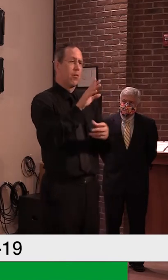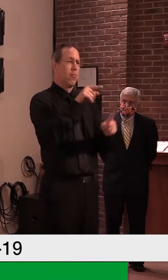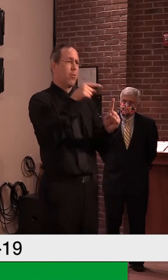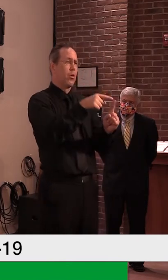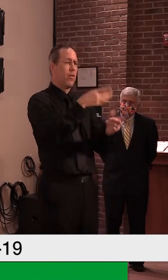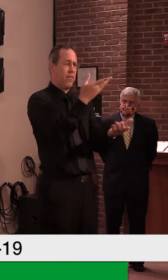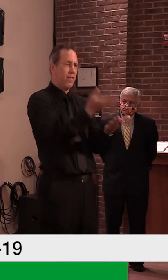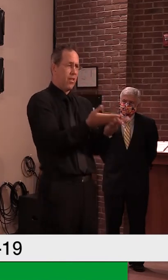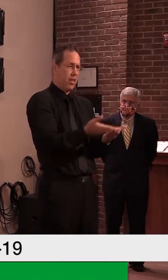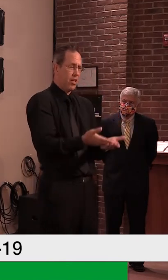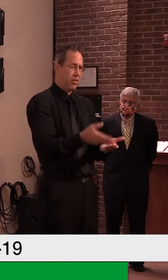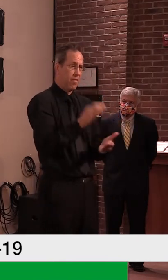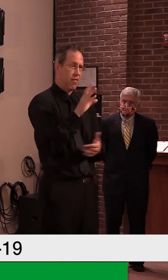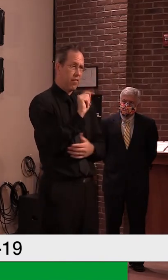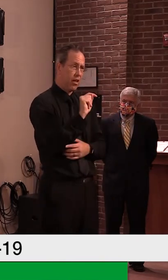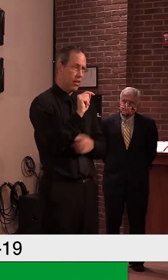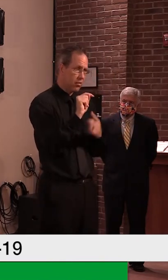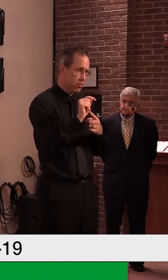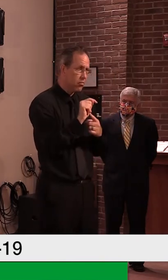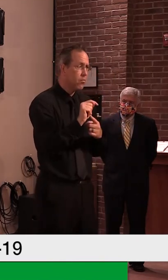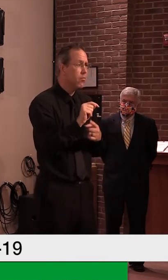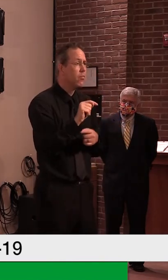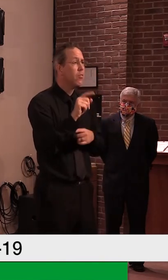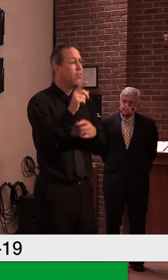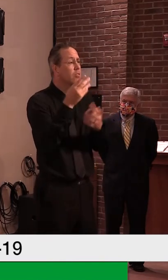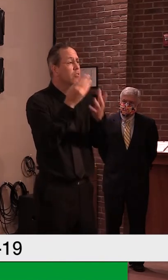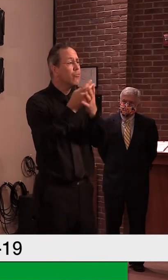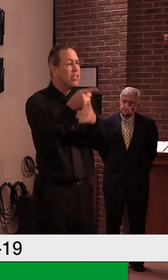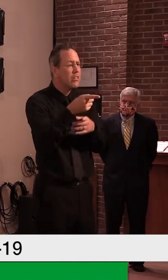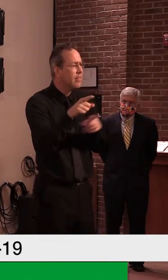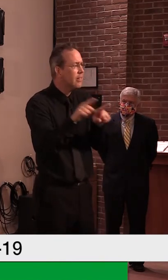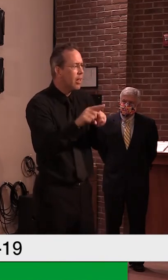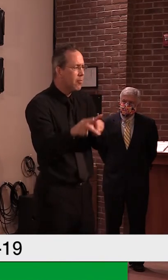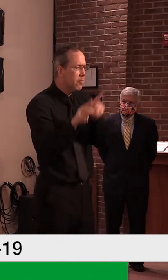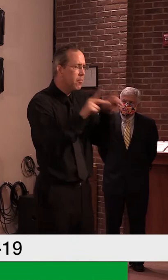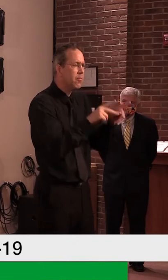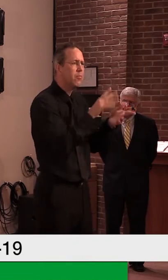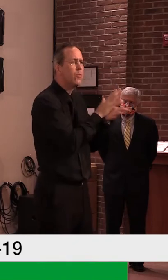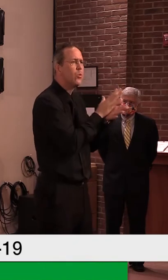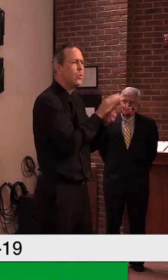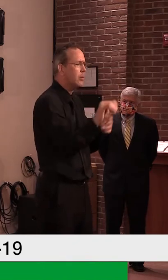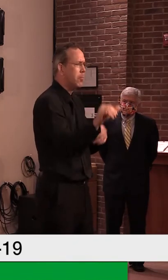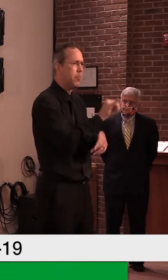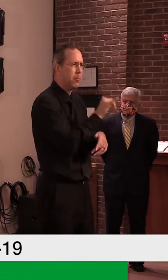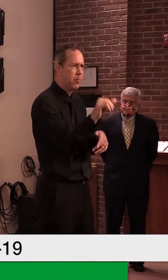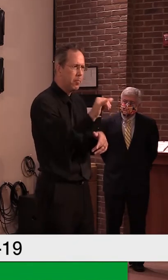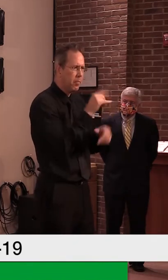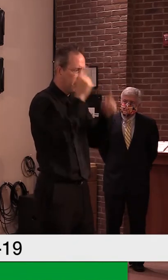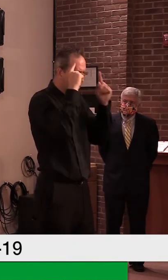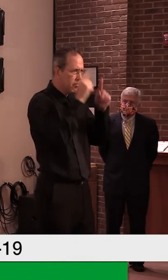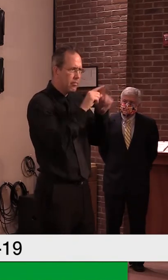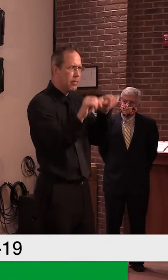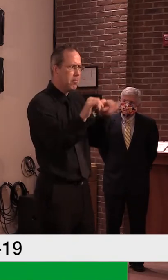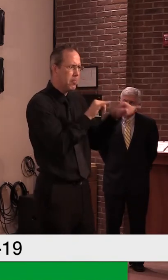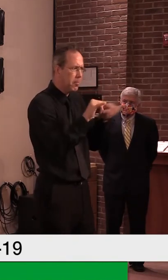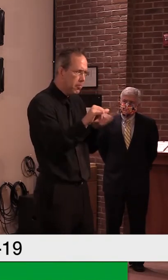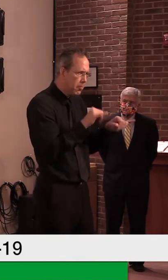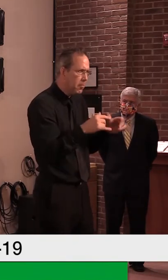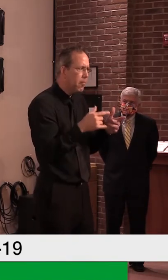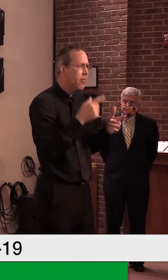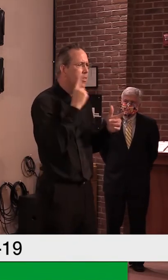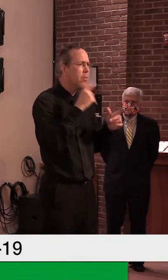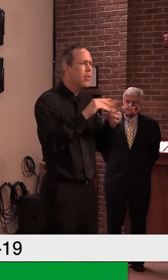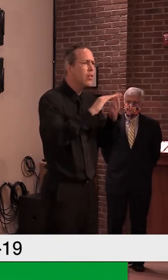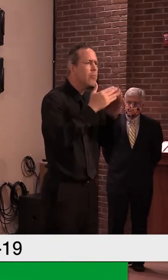just like the schools, the prison environment is a microcosm of a community. So if the